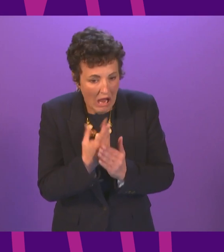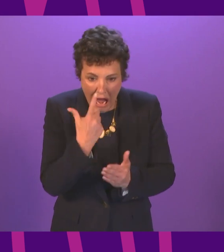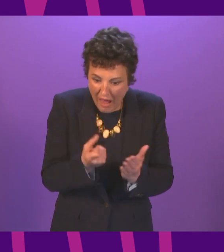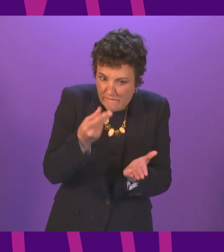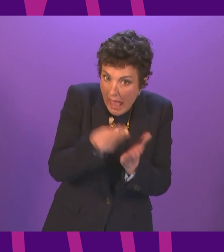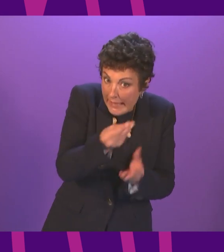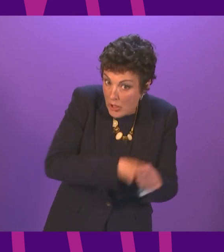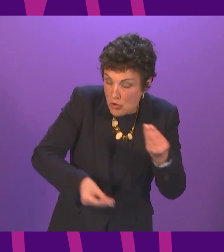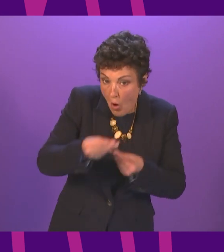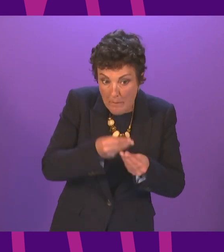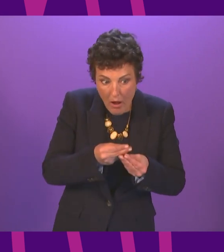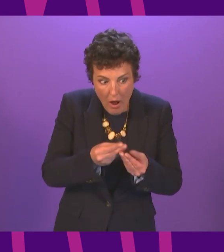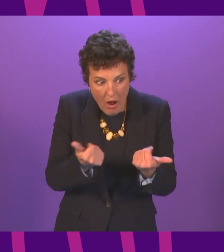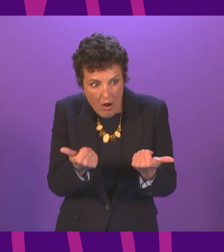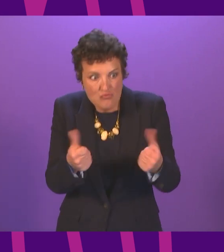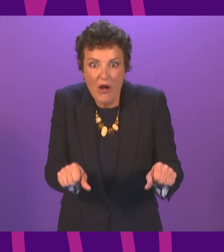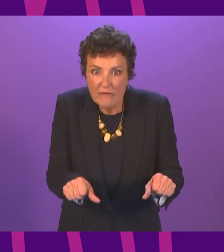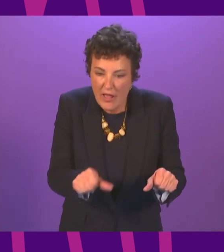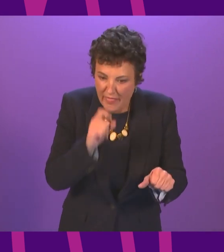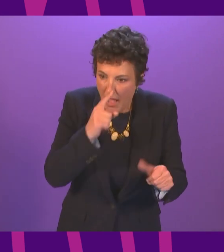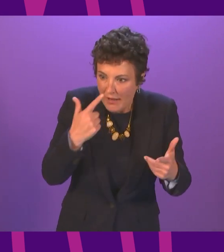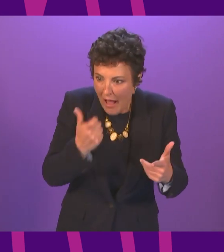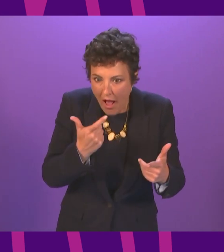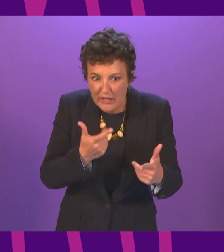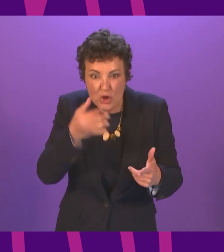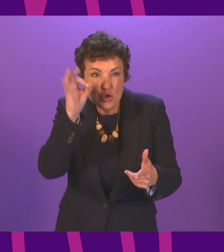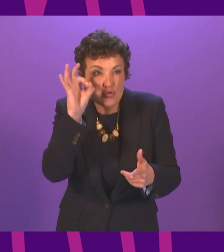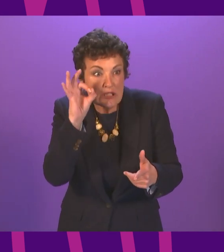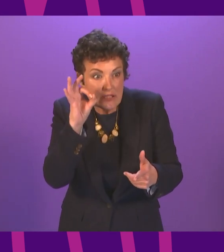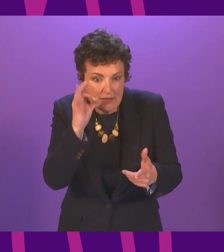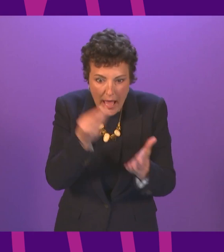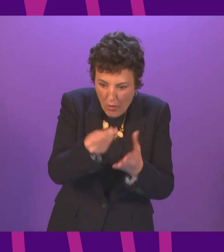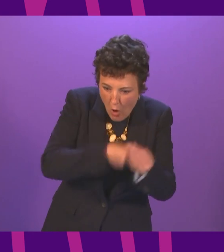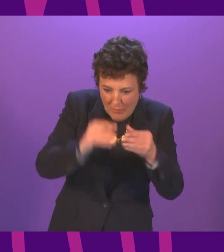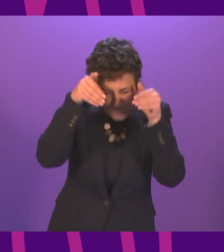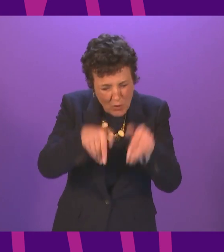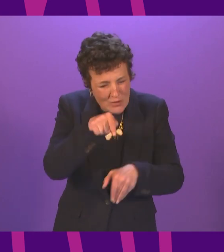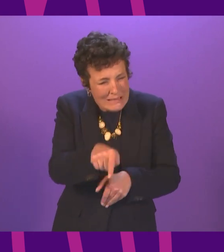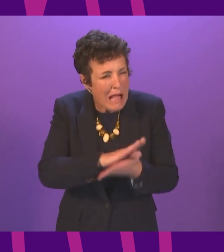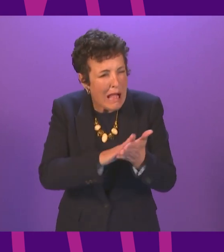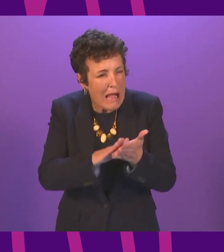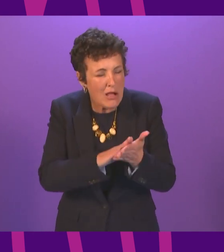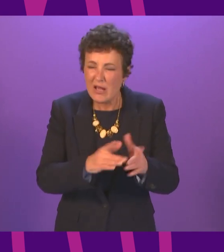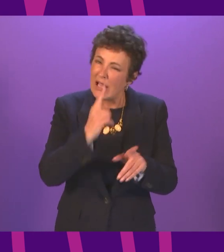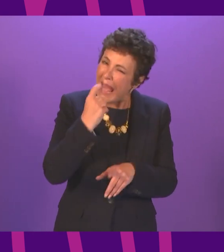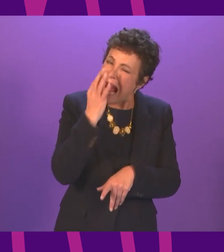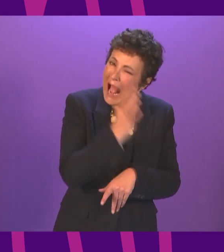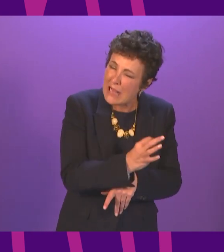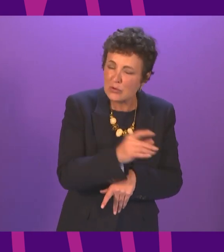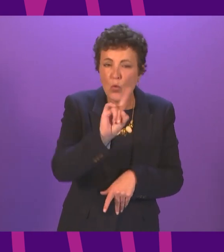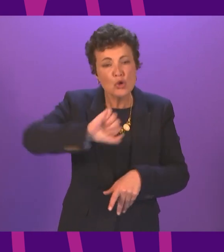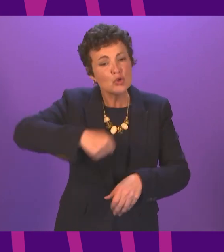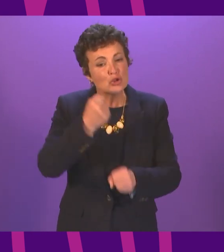economic recovery that drives a green economy towards net zero in 2045. Can I ask what the Scottish Government are doing to ensure